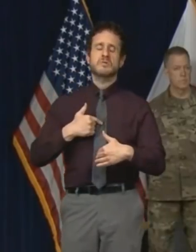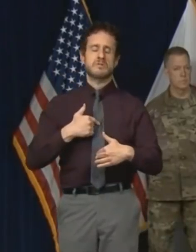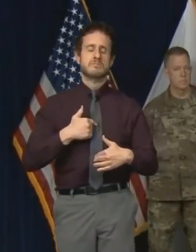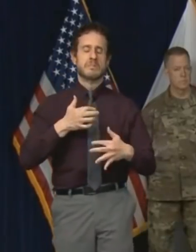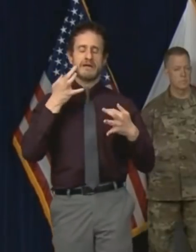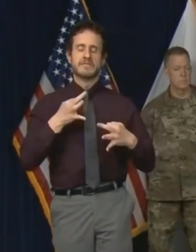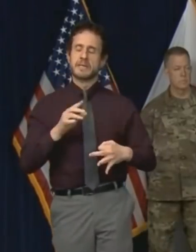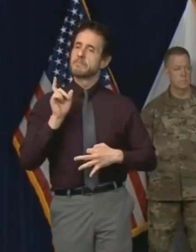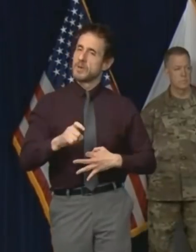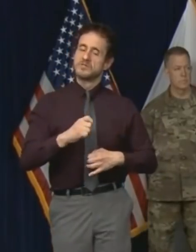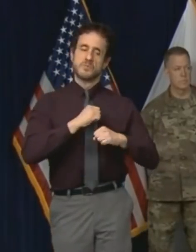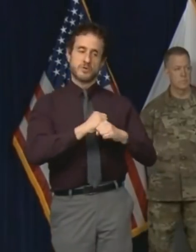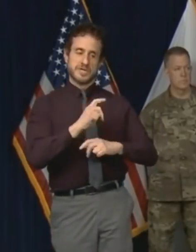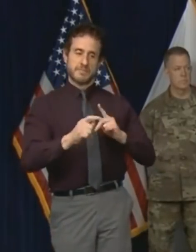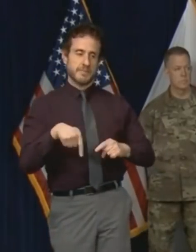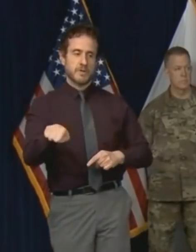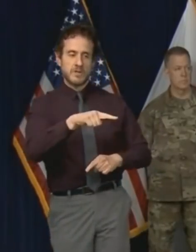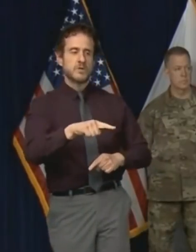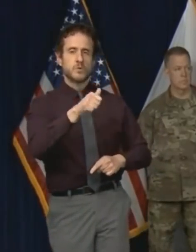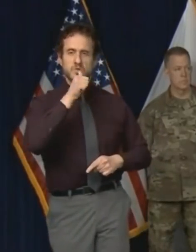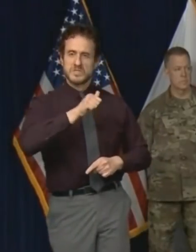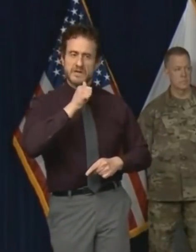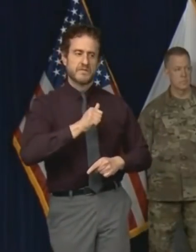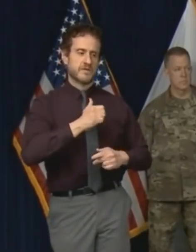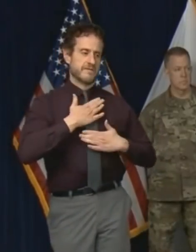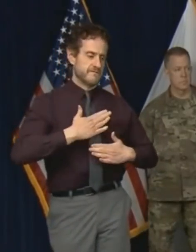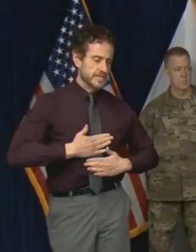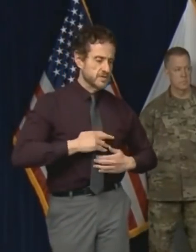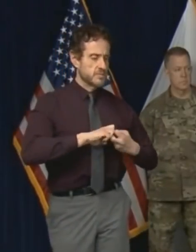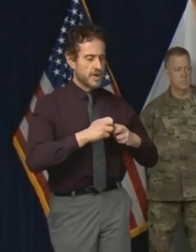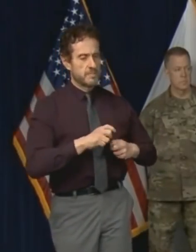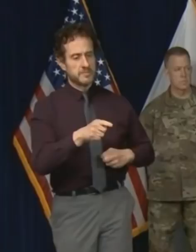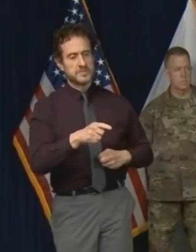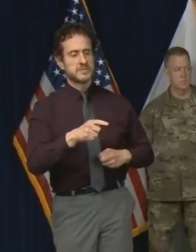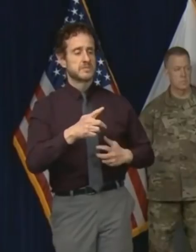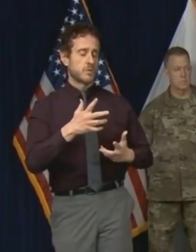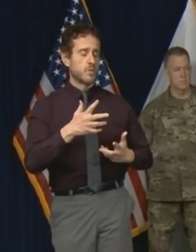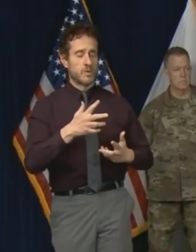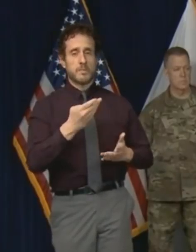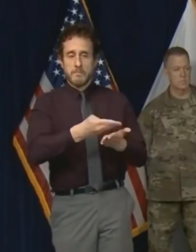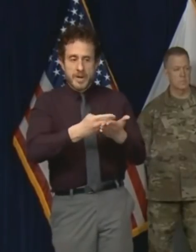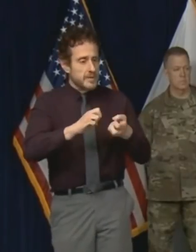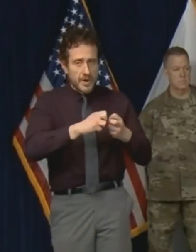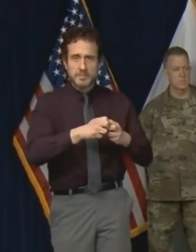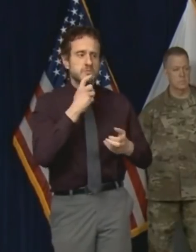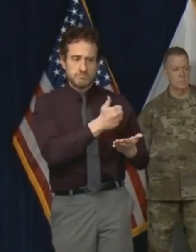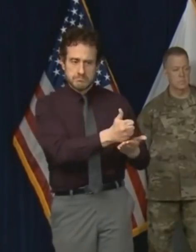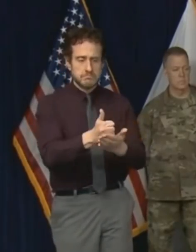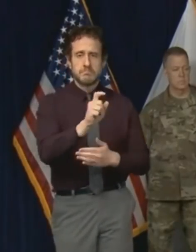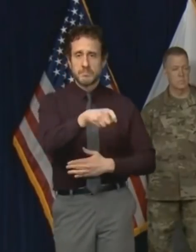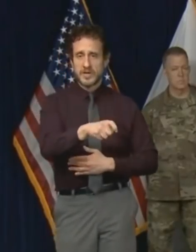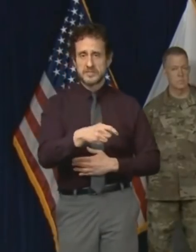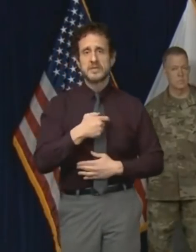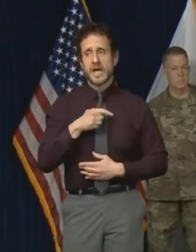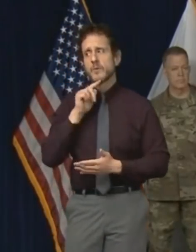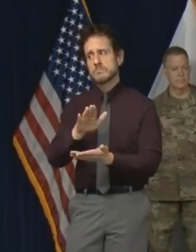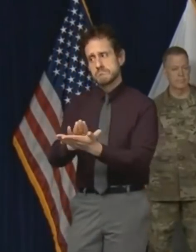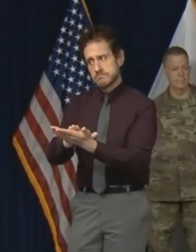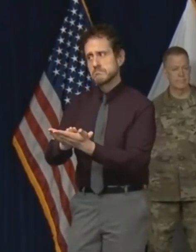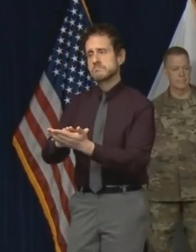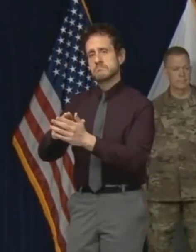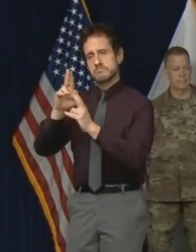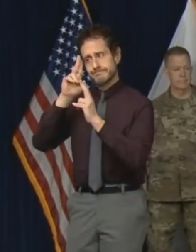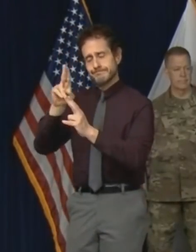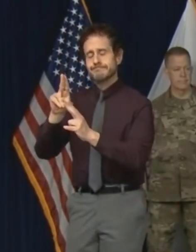physical and financial hardship from it. I want to express my gratitude to our Illinois congressional delegation